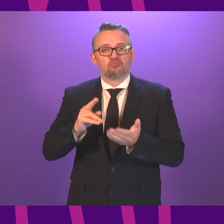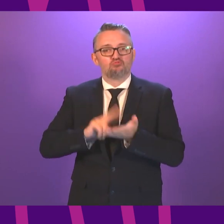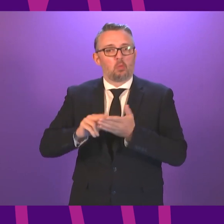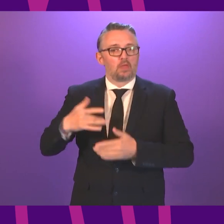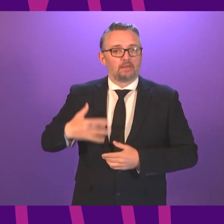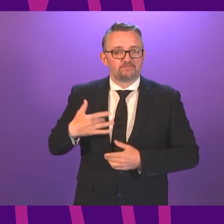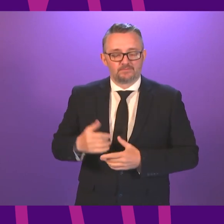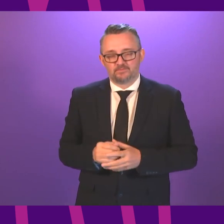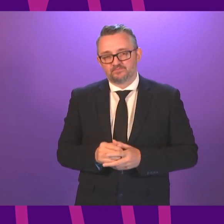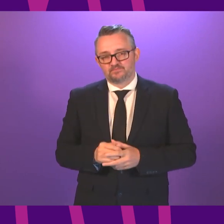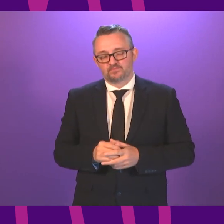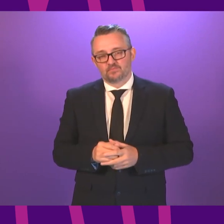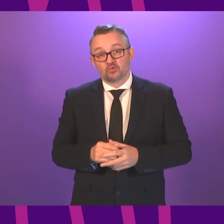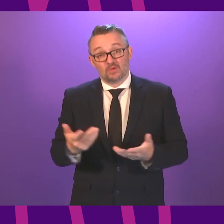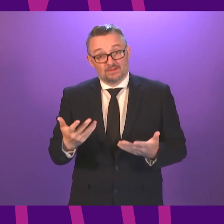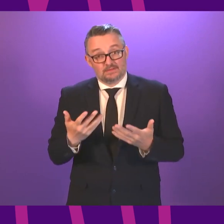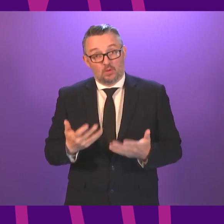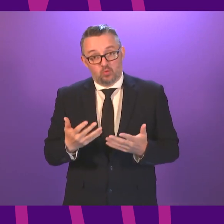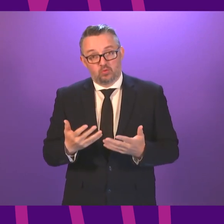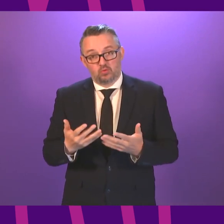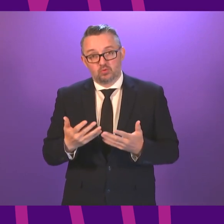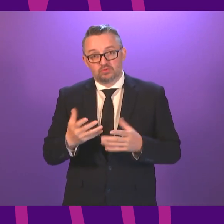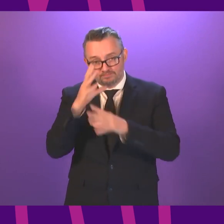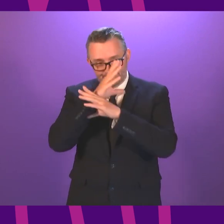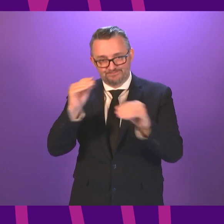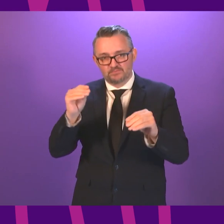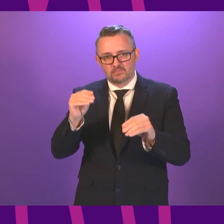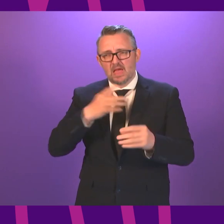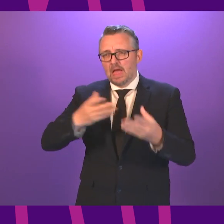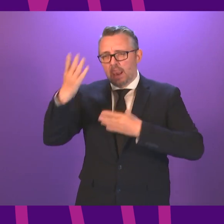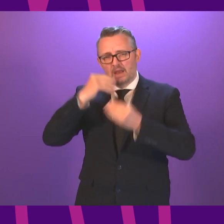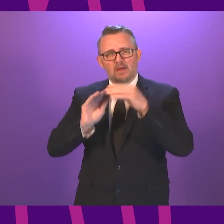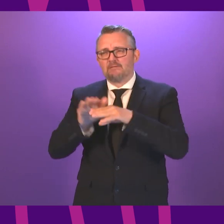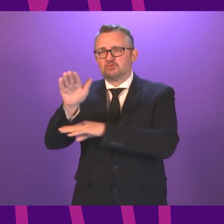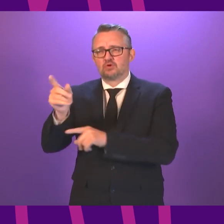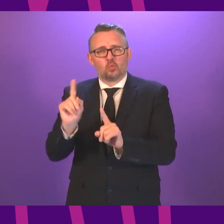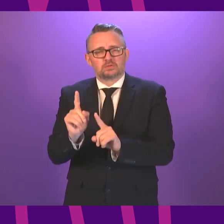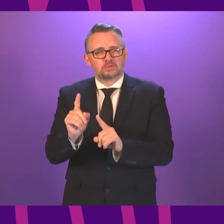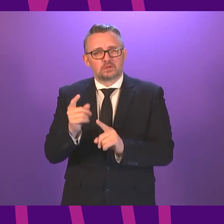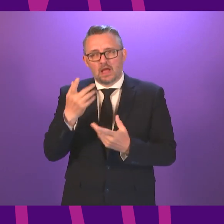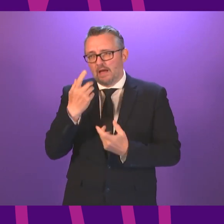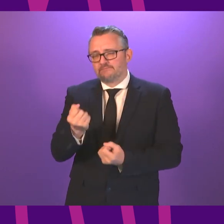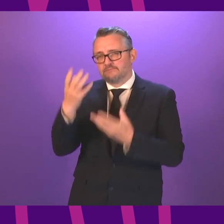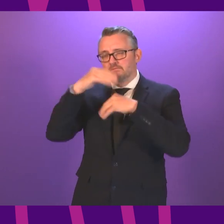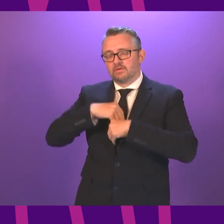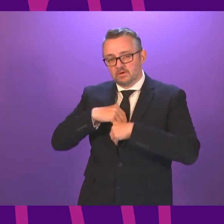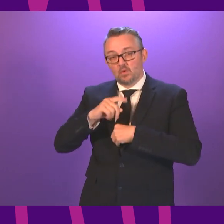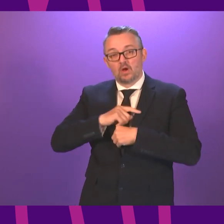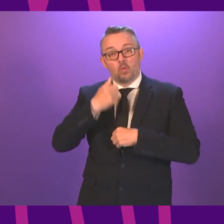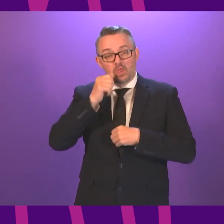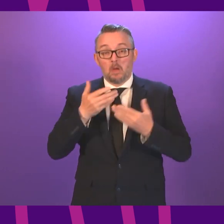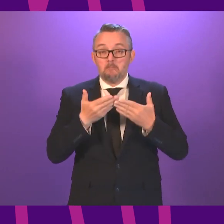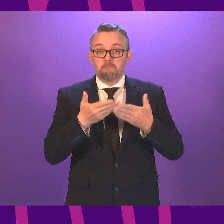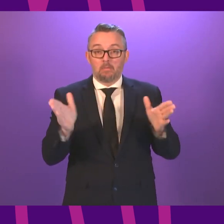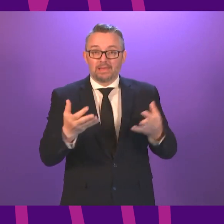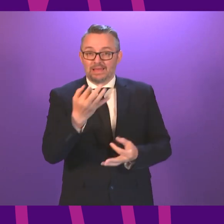We will also act now to learn lessons for the future. We have committed already to a comprehensive public inquiry,